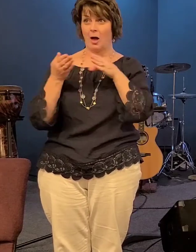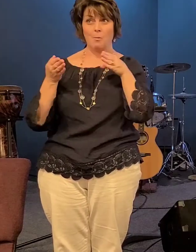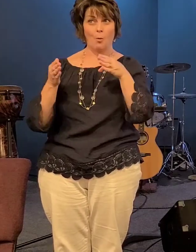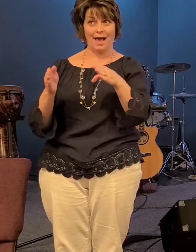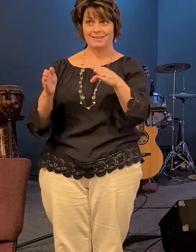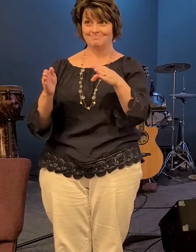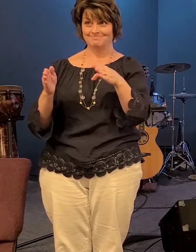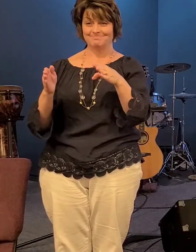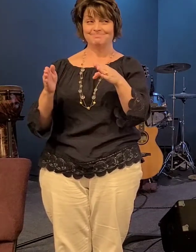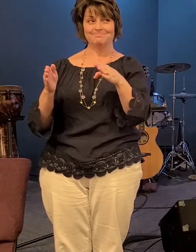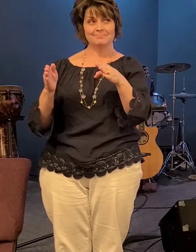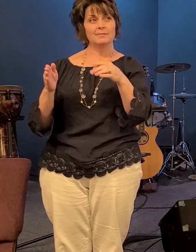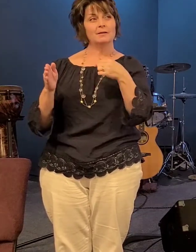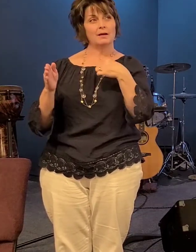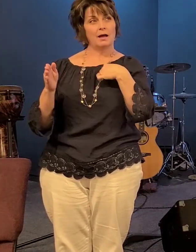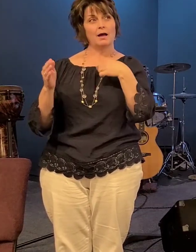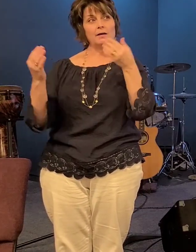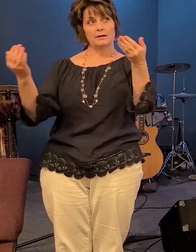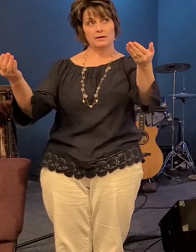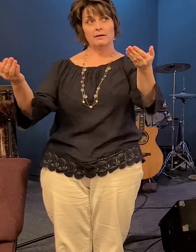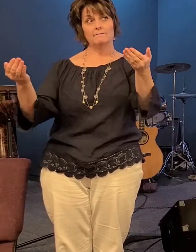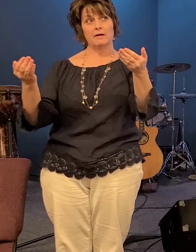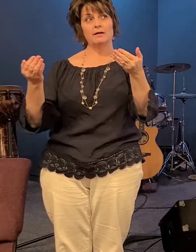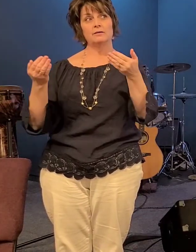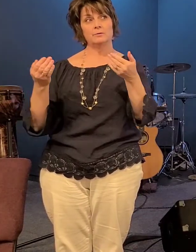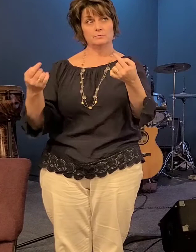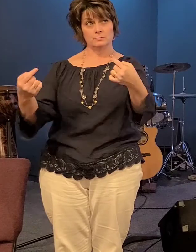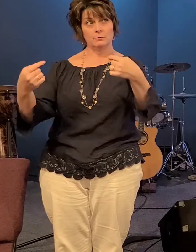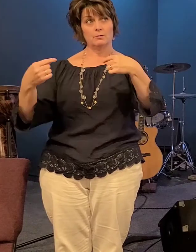i'd invite you to come forward and in to receive prayer